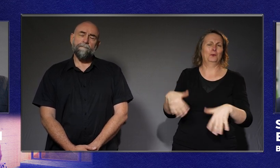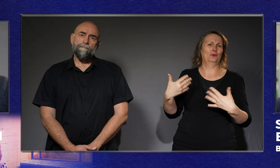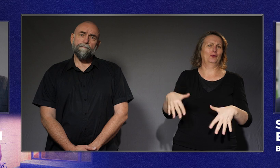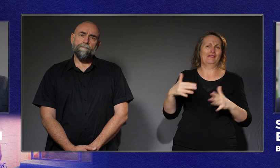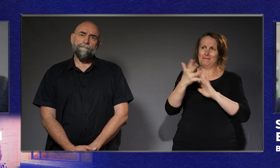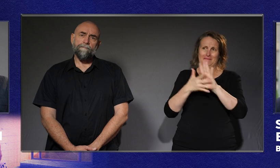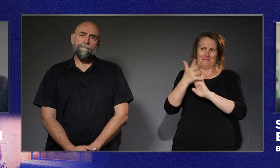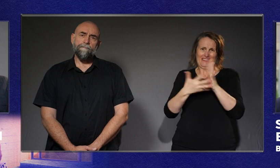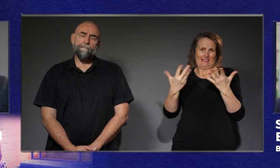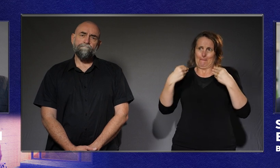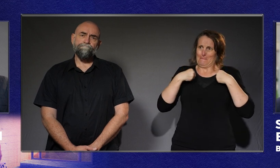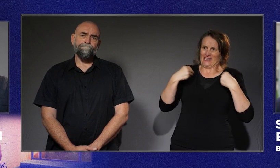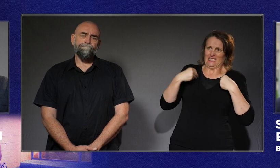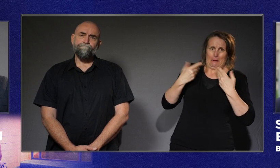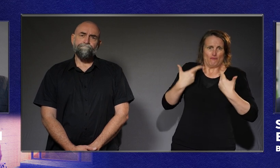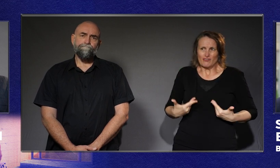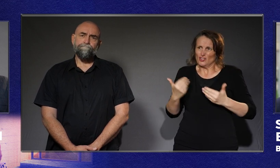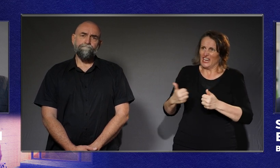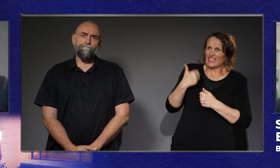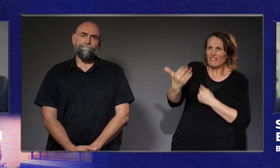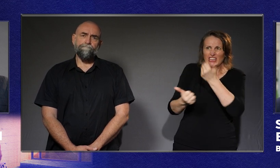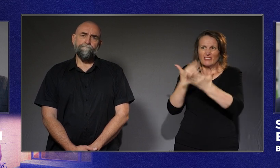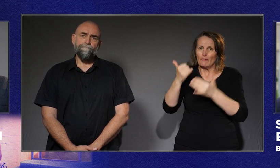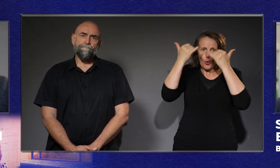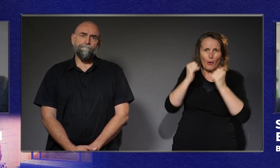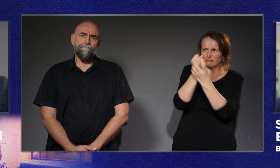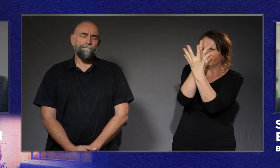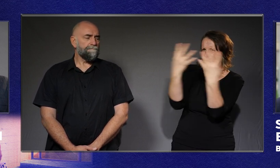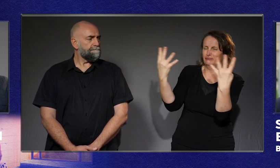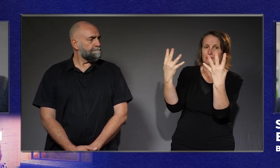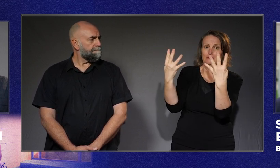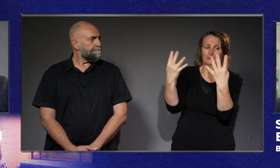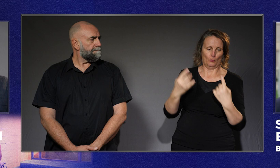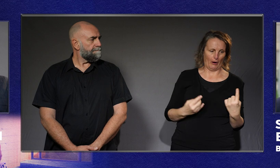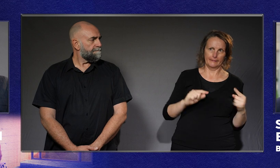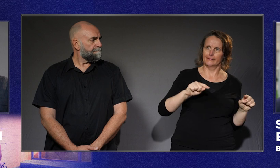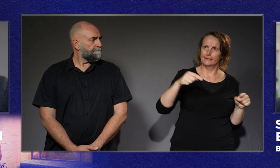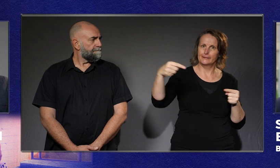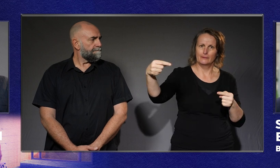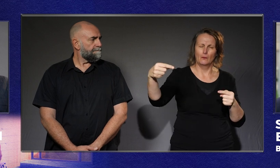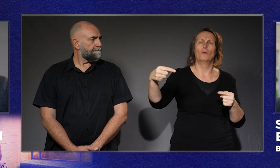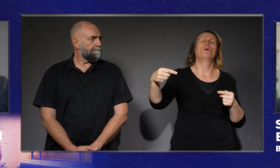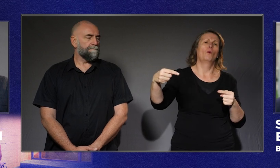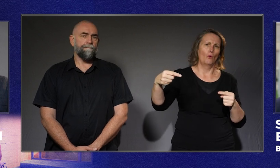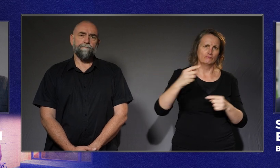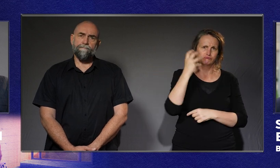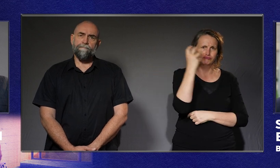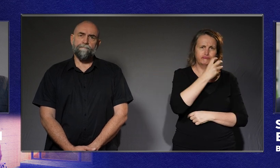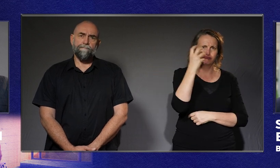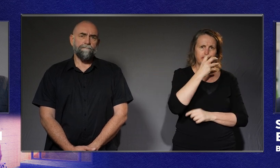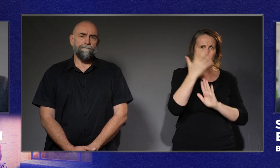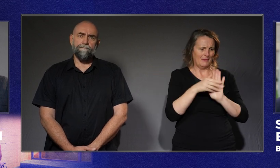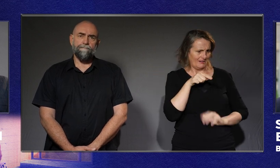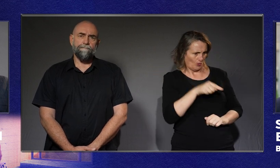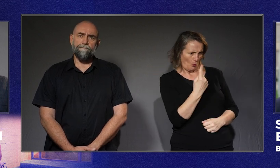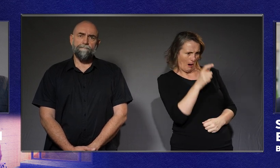a company or whoever it might be with unlimited amounts of money, then they can exhaust the other